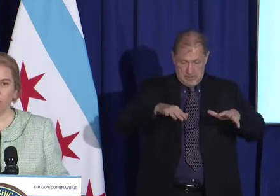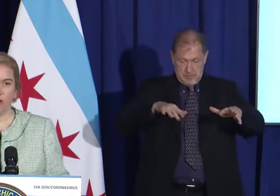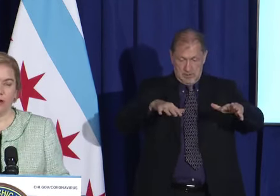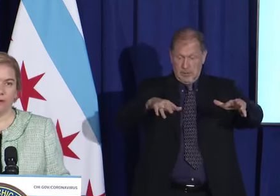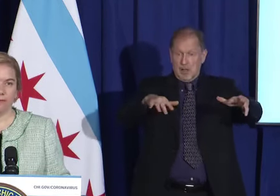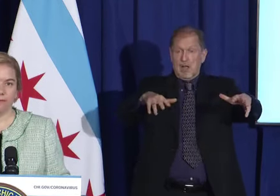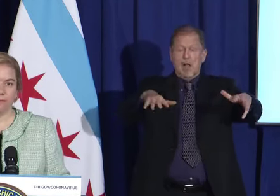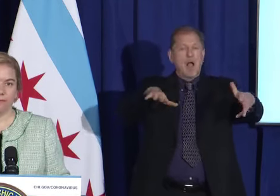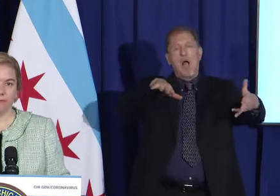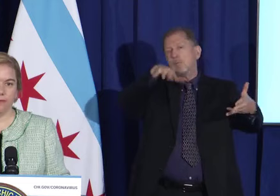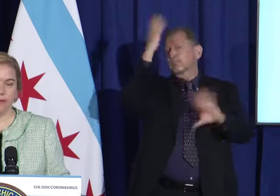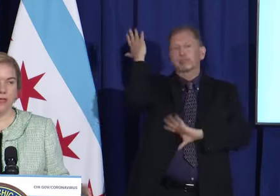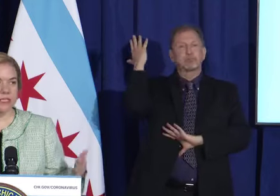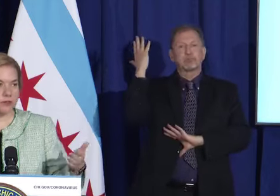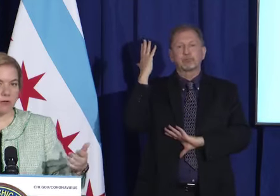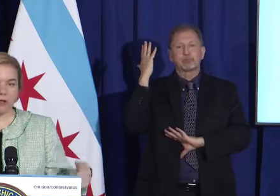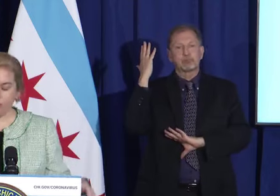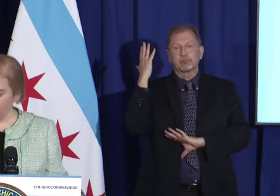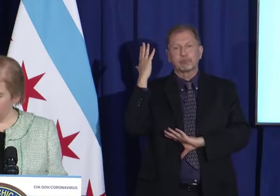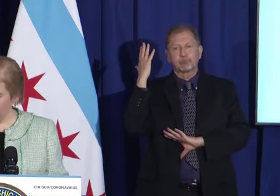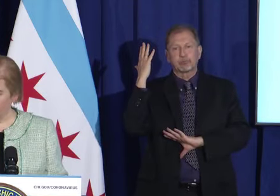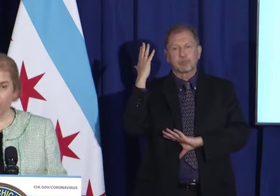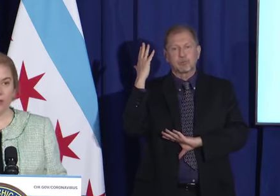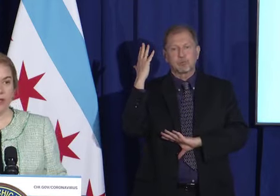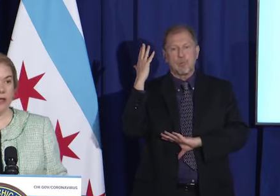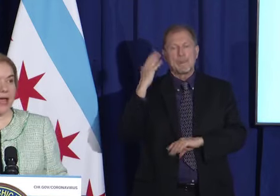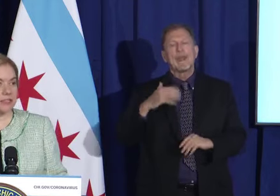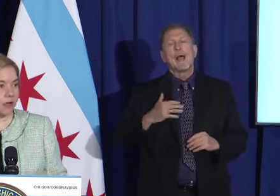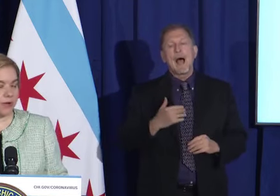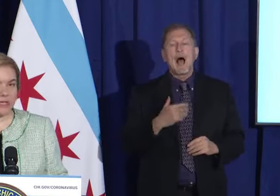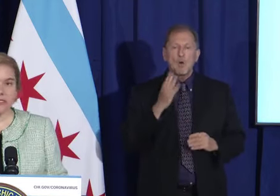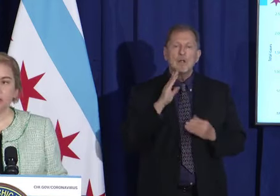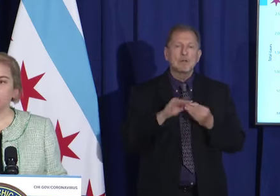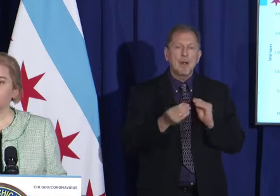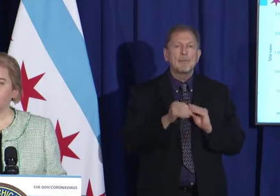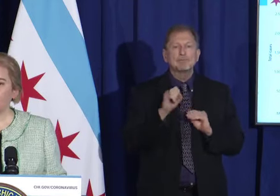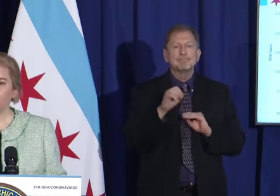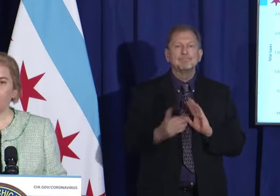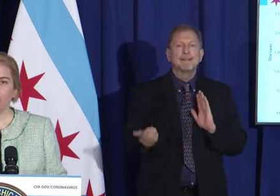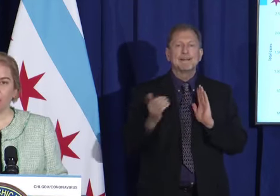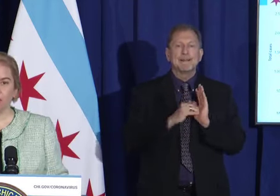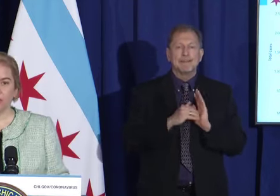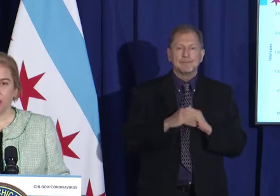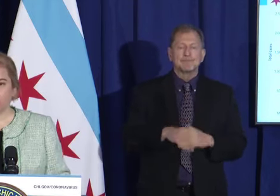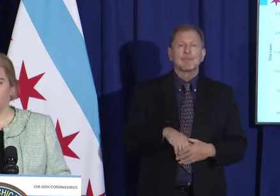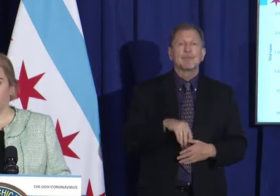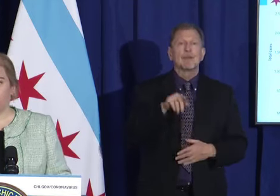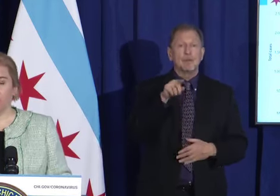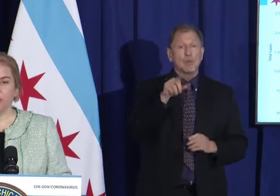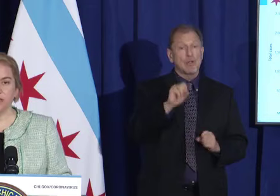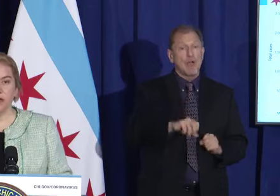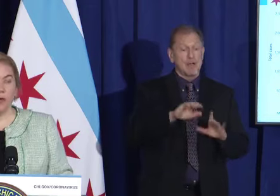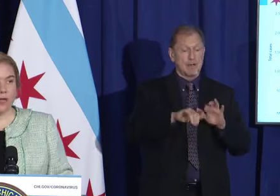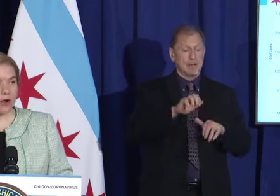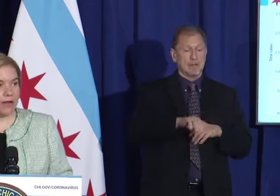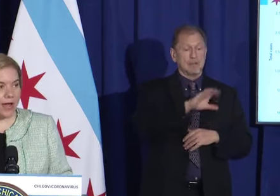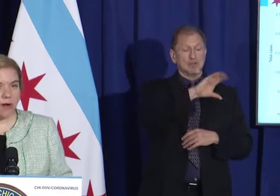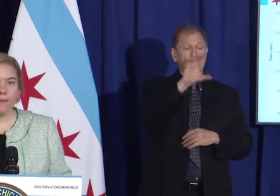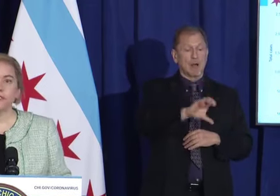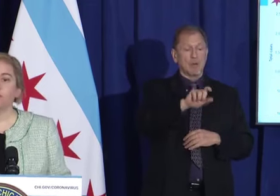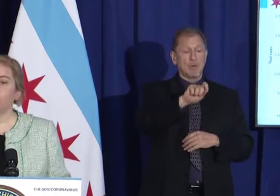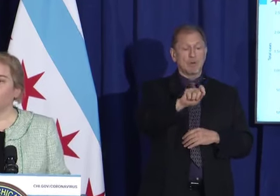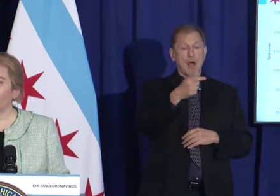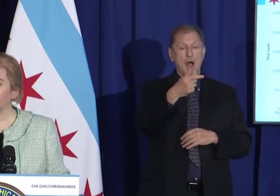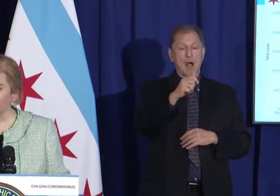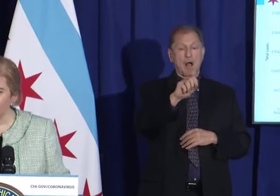be avoided here. So I'll run through the data quickly. As always, chicago.gov slash coronavirus. We are now